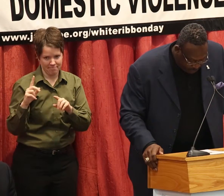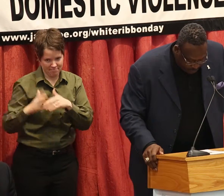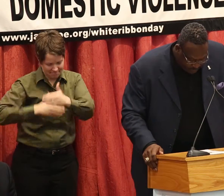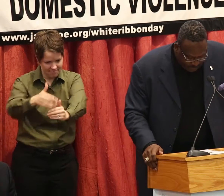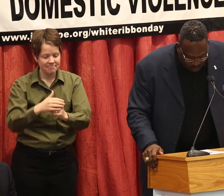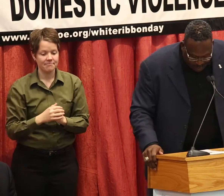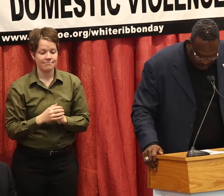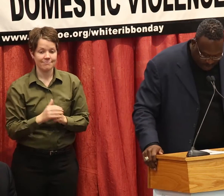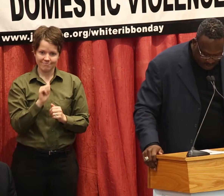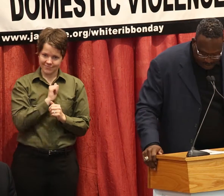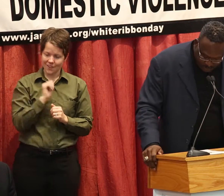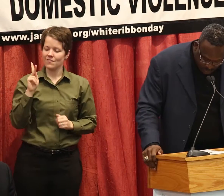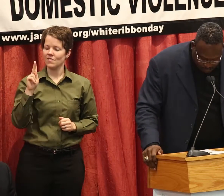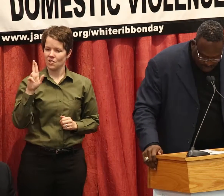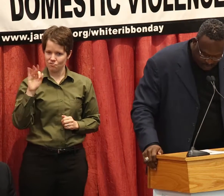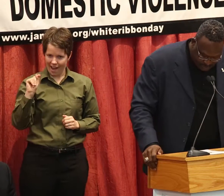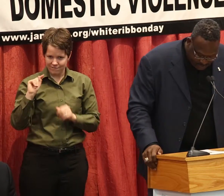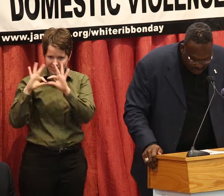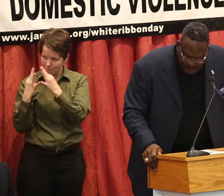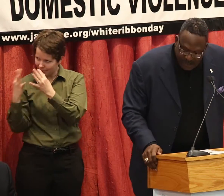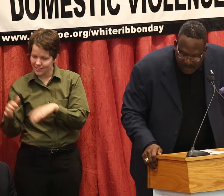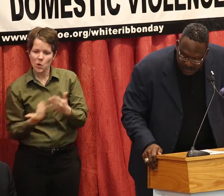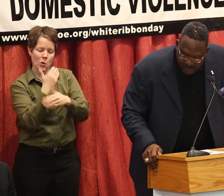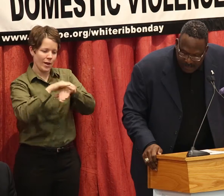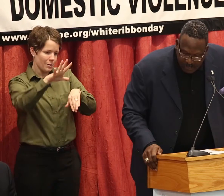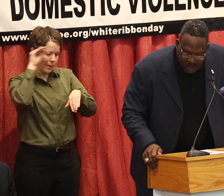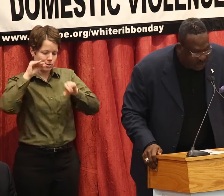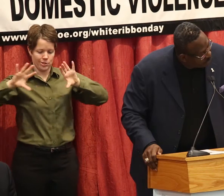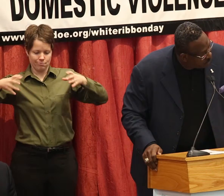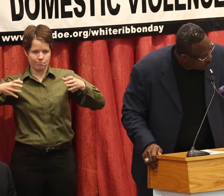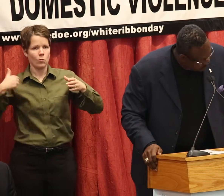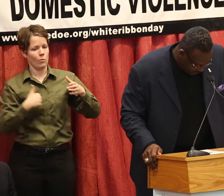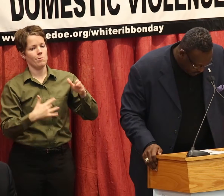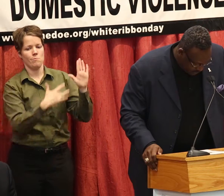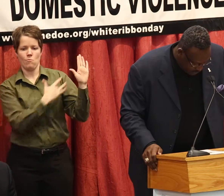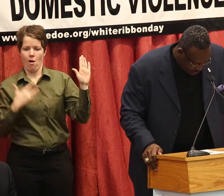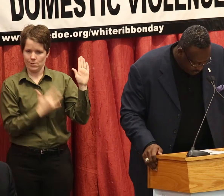Myself, the Kraft family, and the New England Patriots promise you,